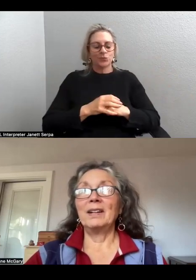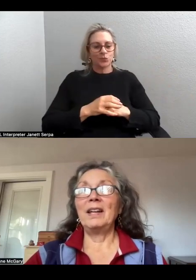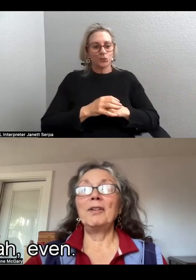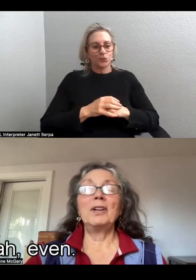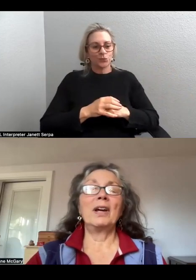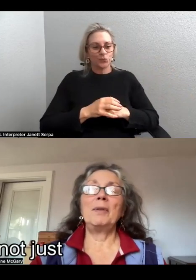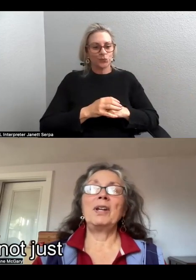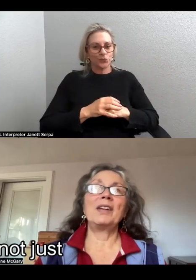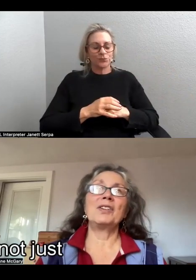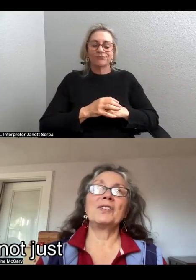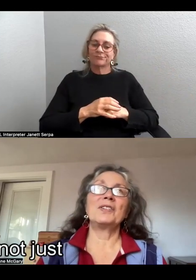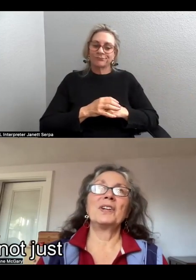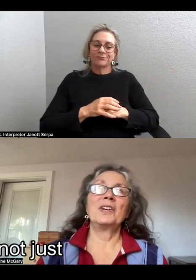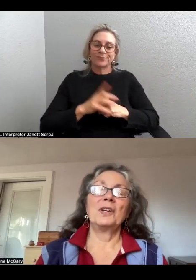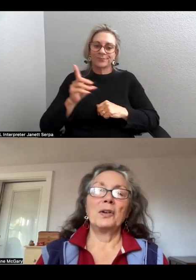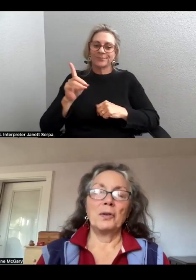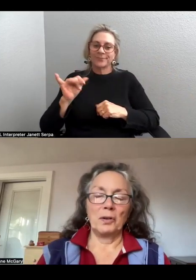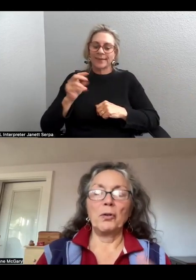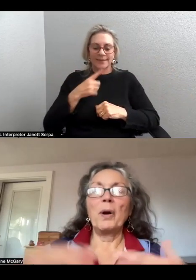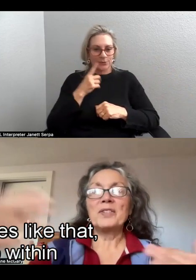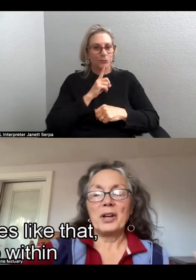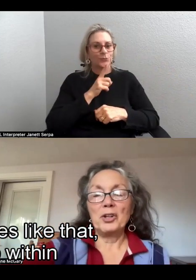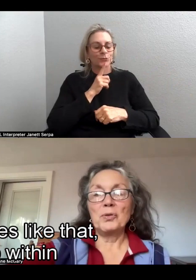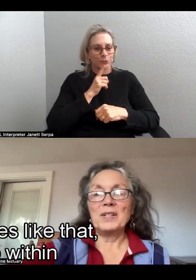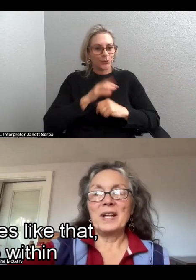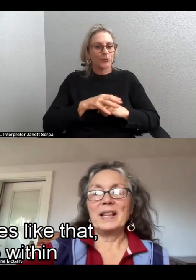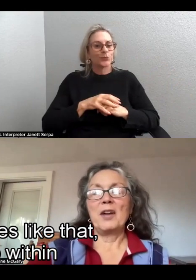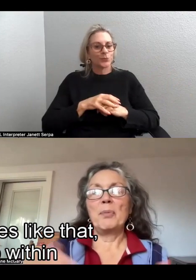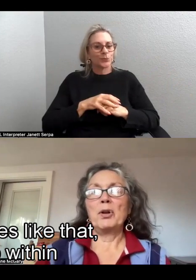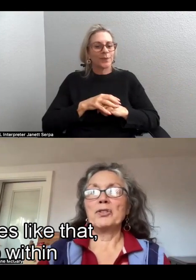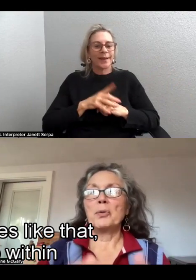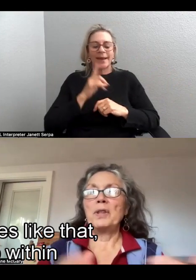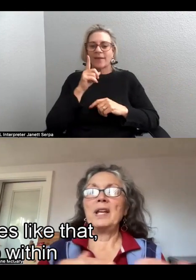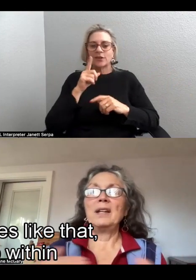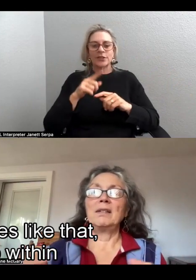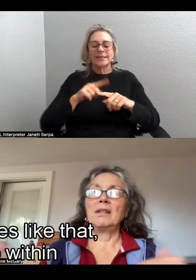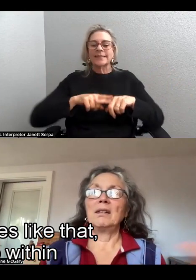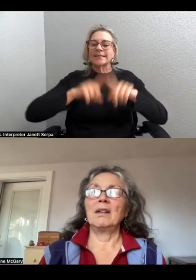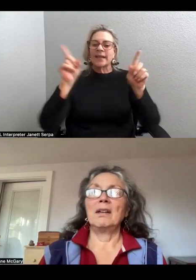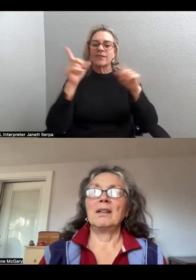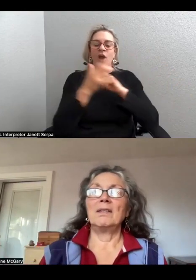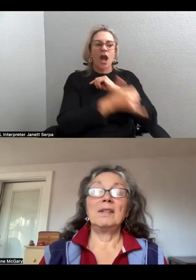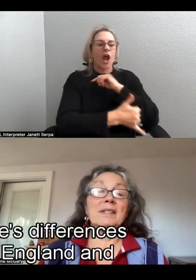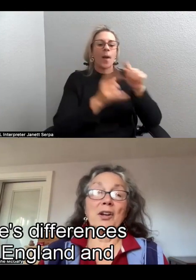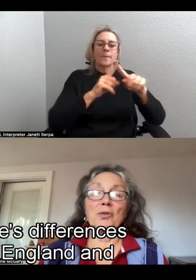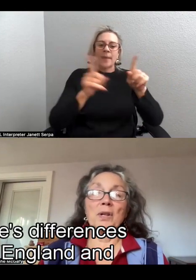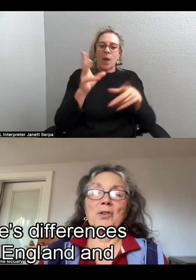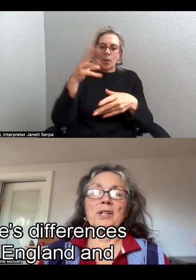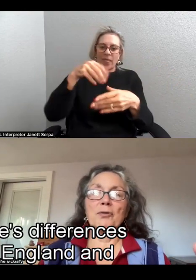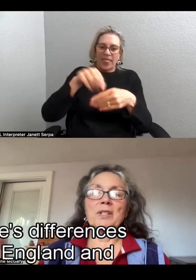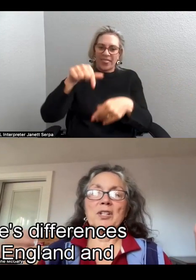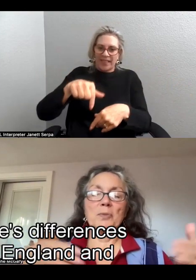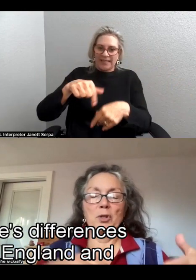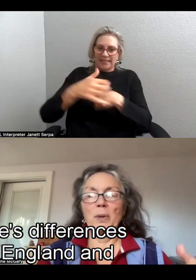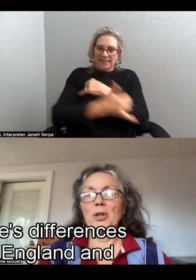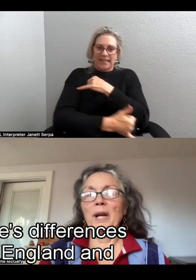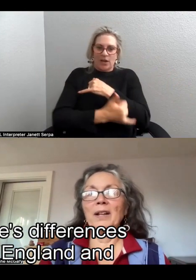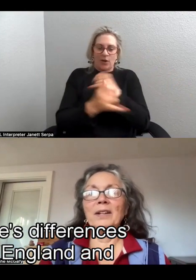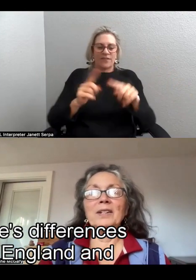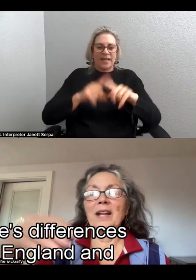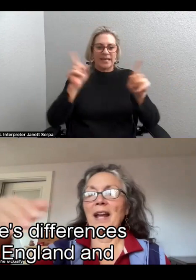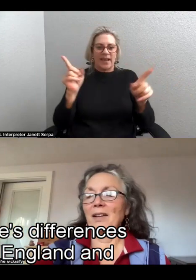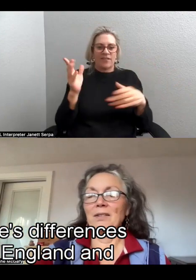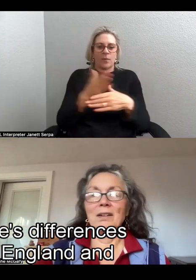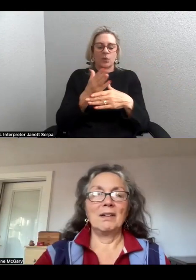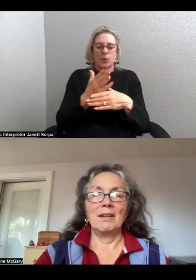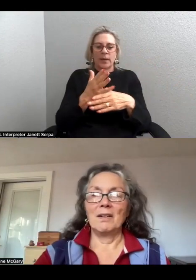Yeah, even, I mean, not just cross-countries like that, but also within this country, there's differences between New